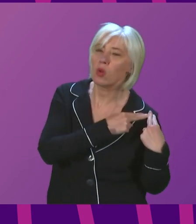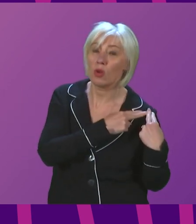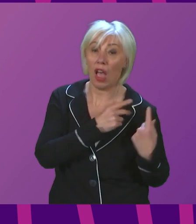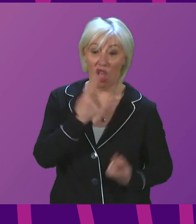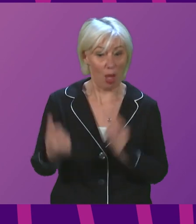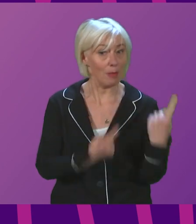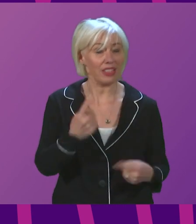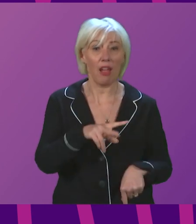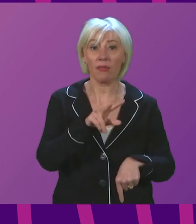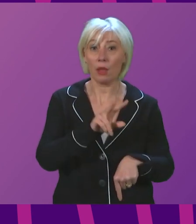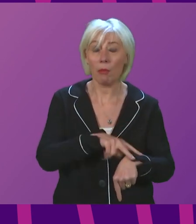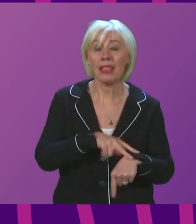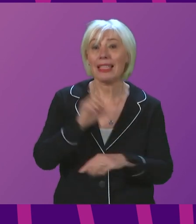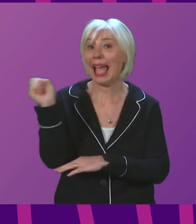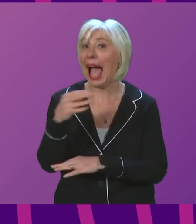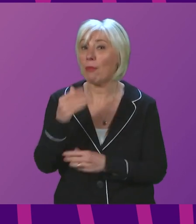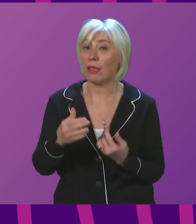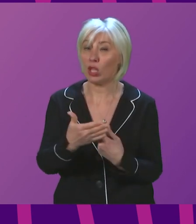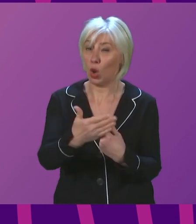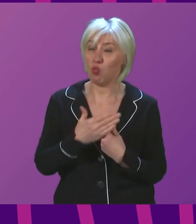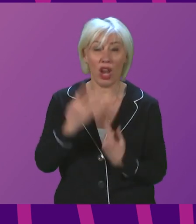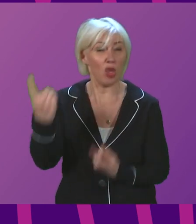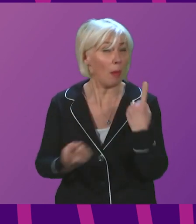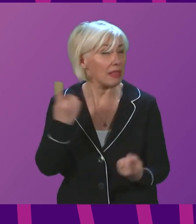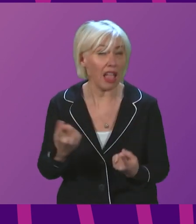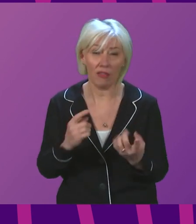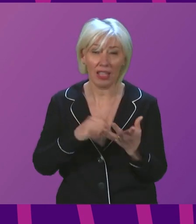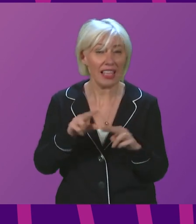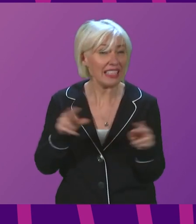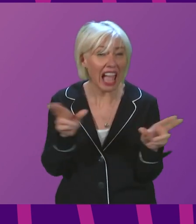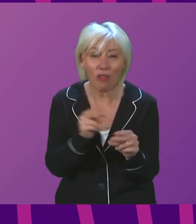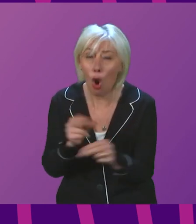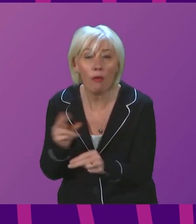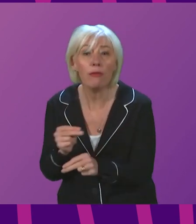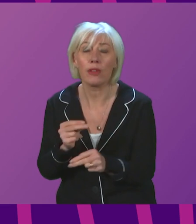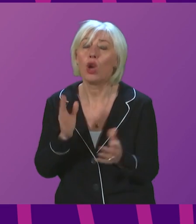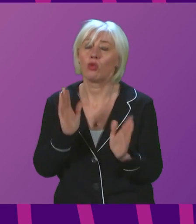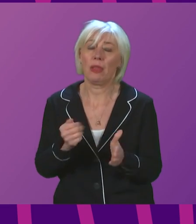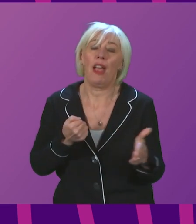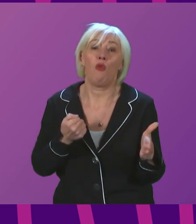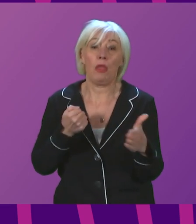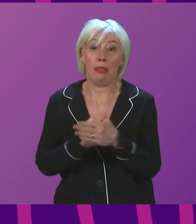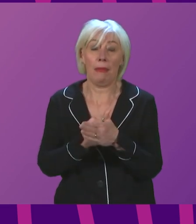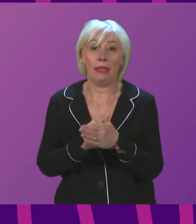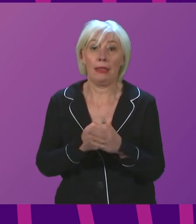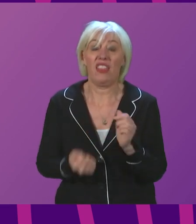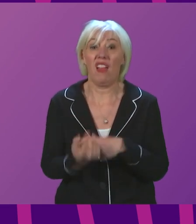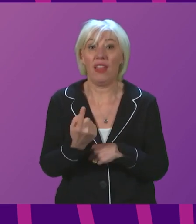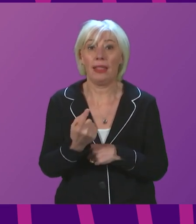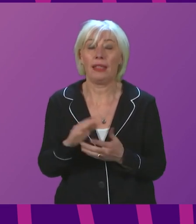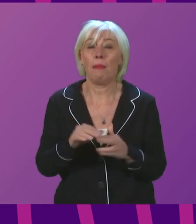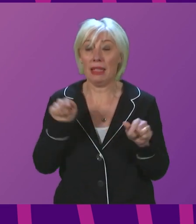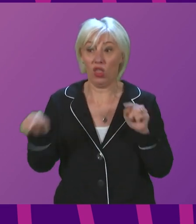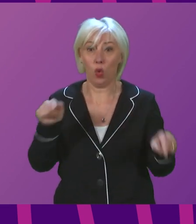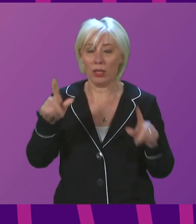are already under severe pressure and also dealing with high staff absences, limiting large-scale events will help them focus on